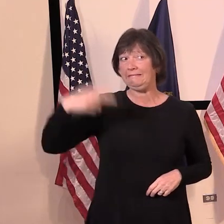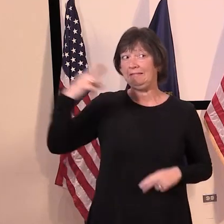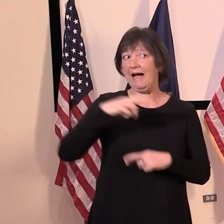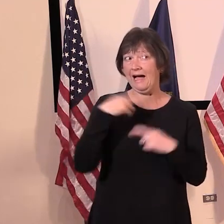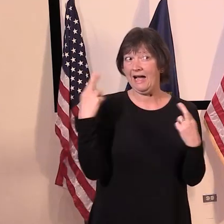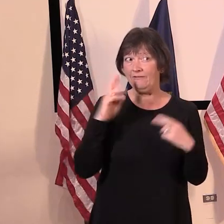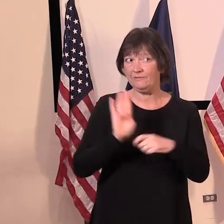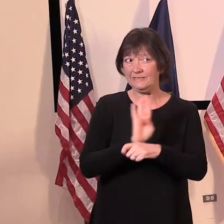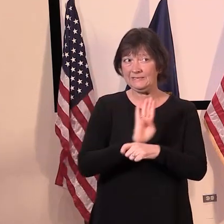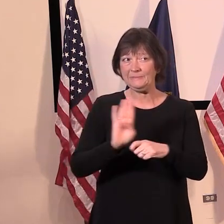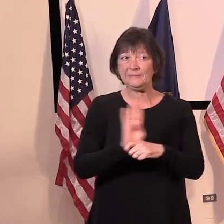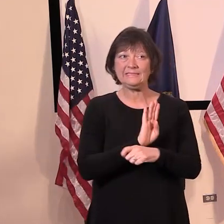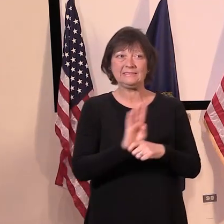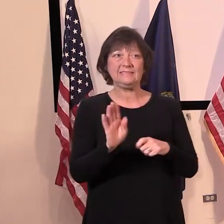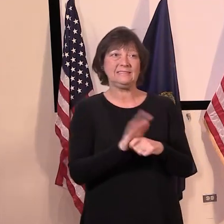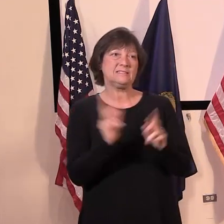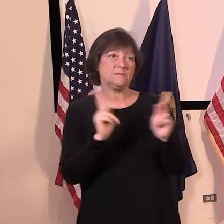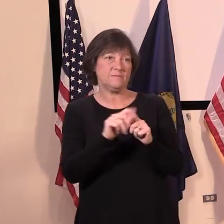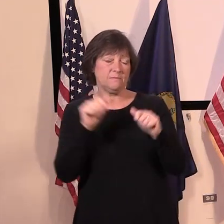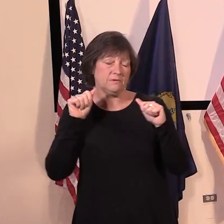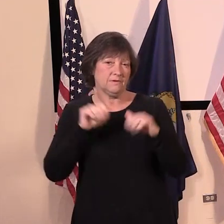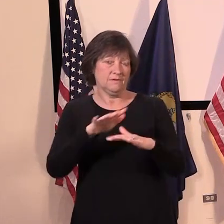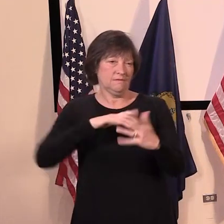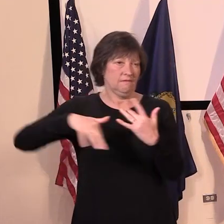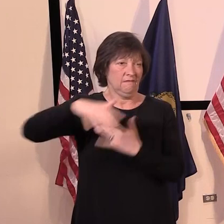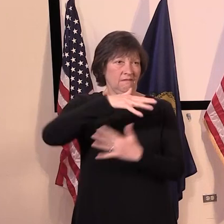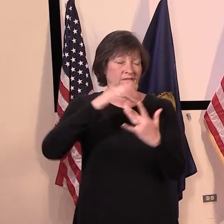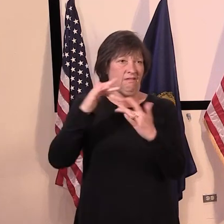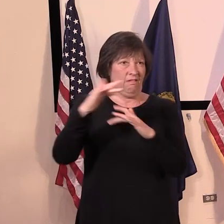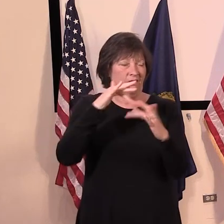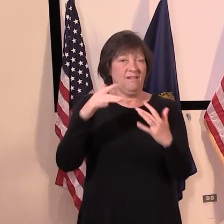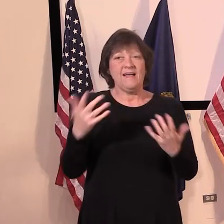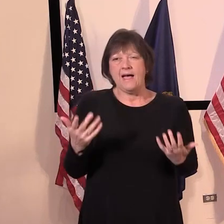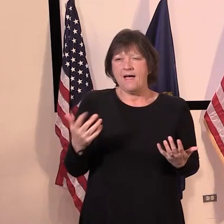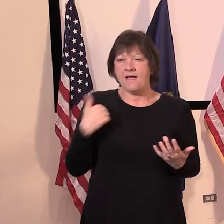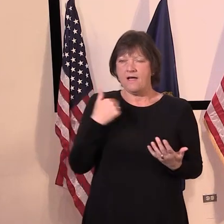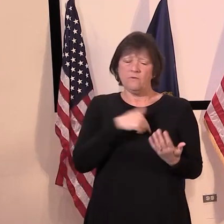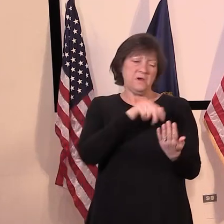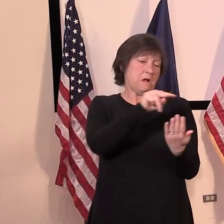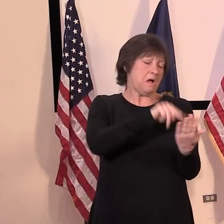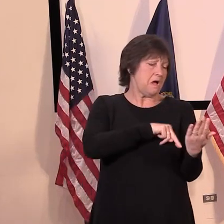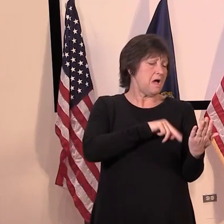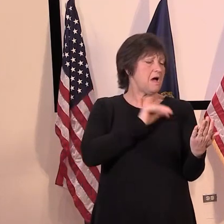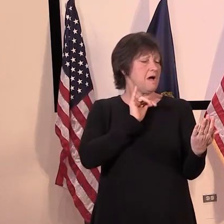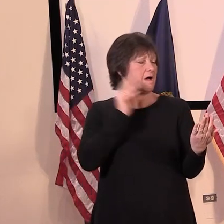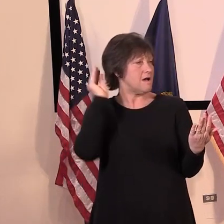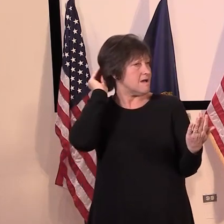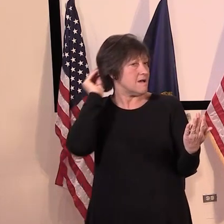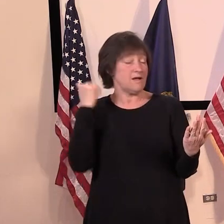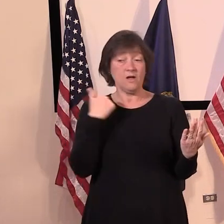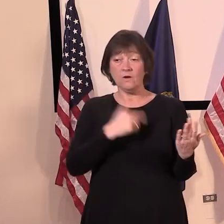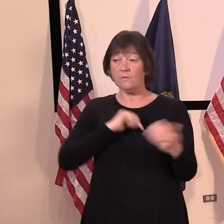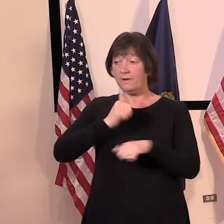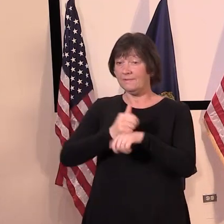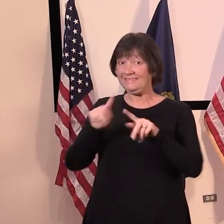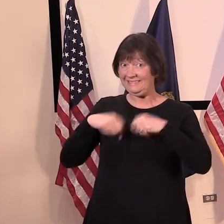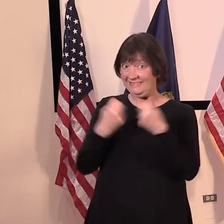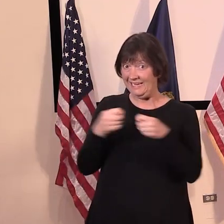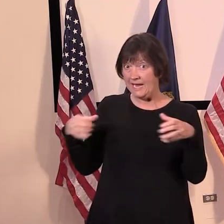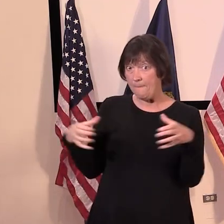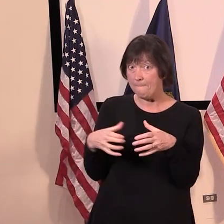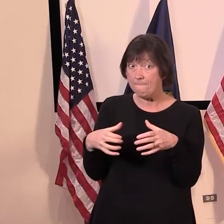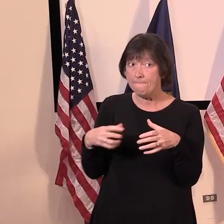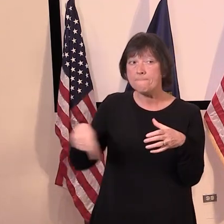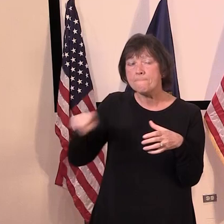high densities and so forth. And so we take some of that and we have this team that is working